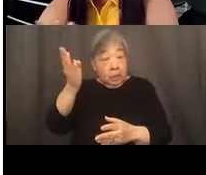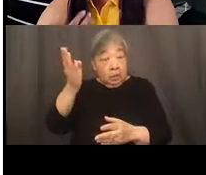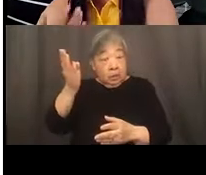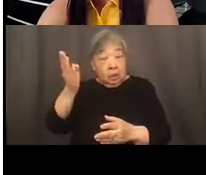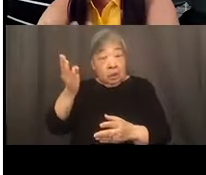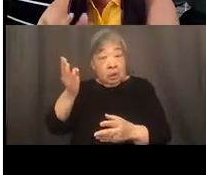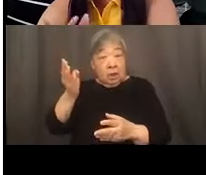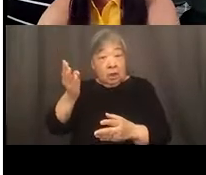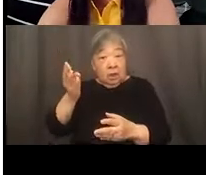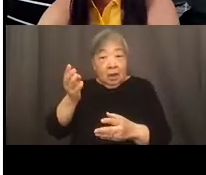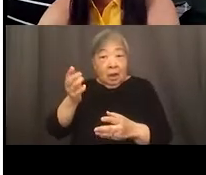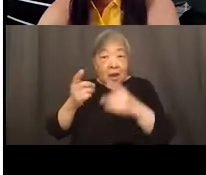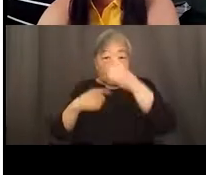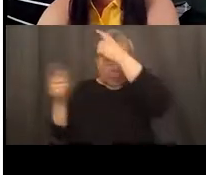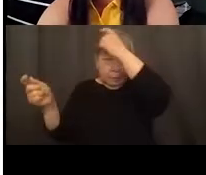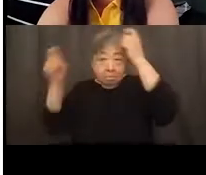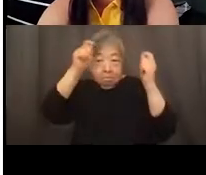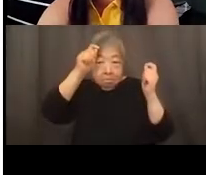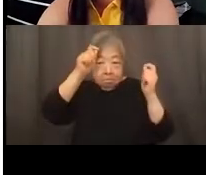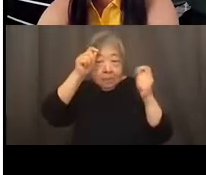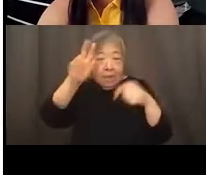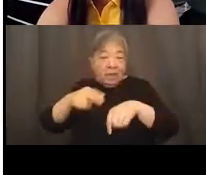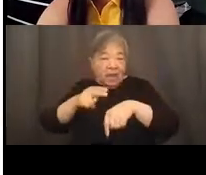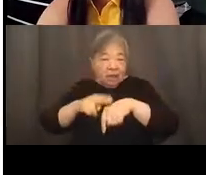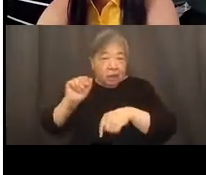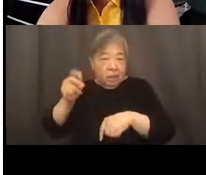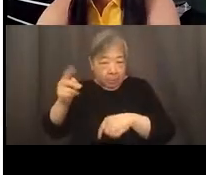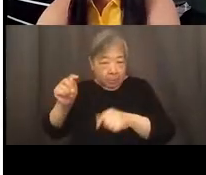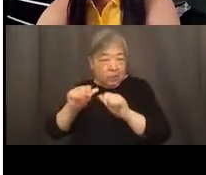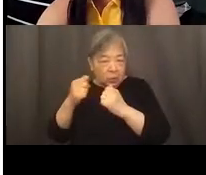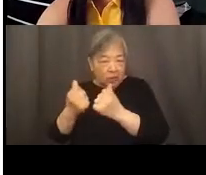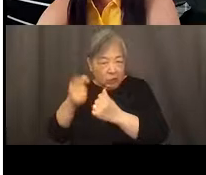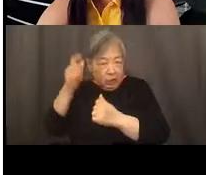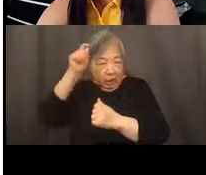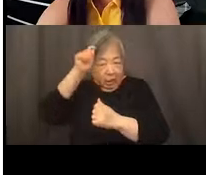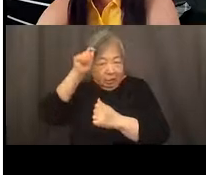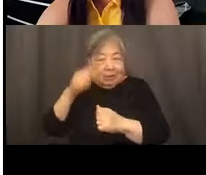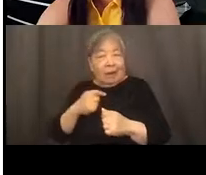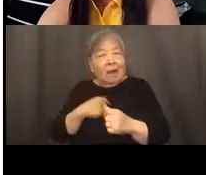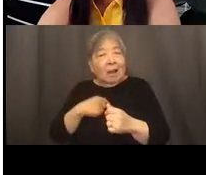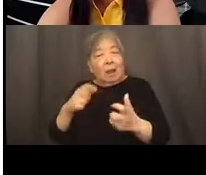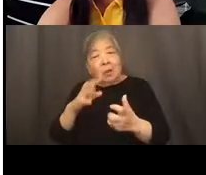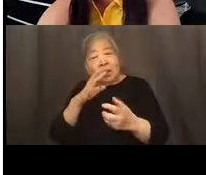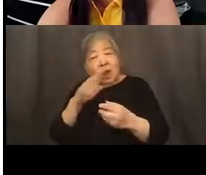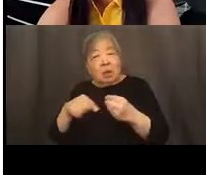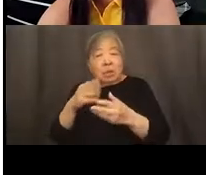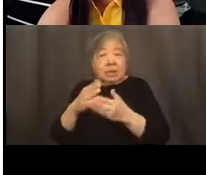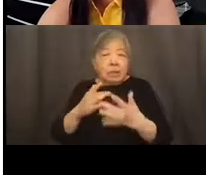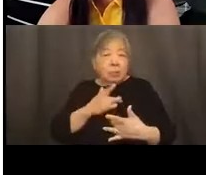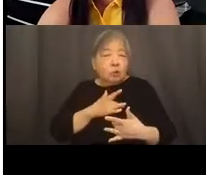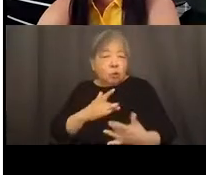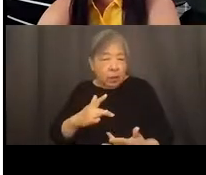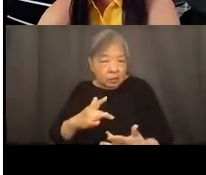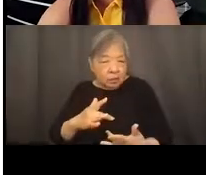as, you know, wearing my National Apartment Association hat today, um, I just wanted to share some of the the trends that rental